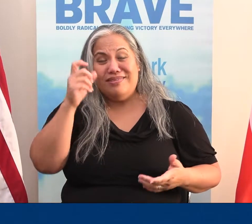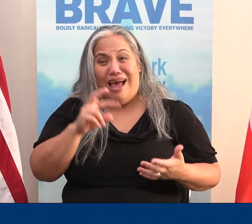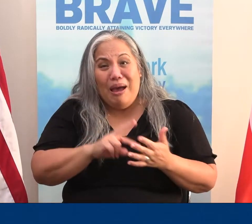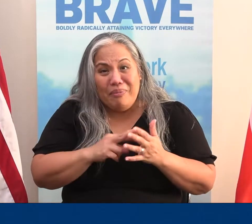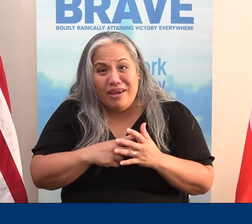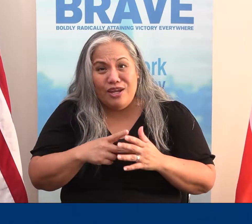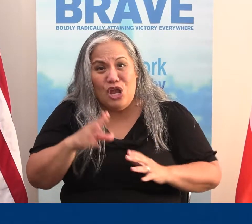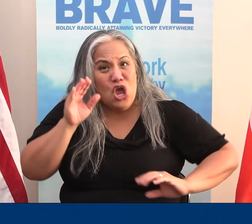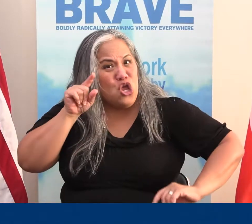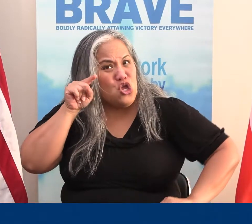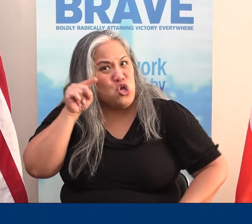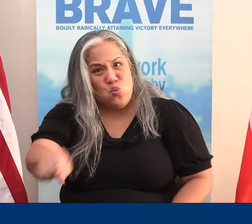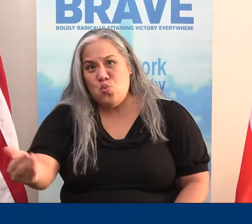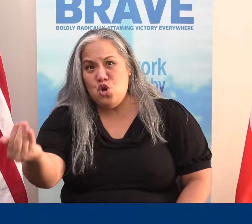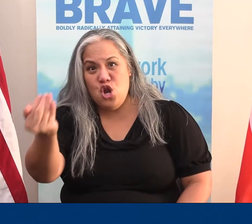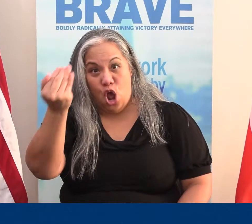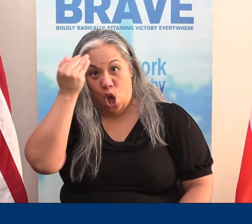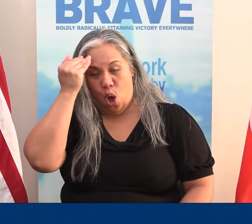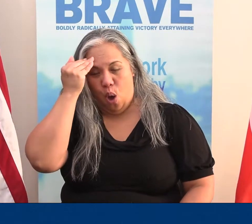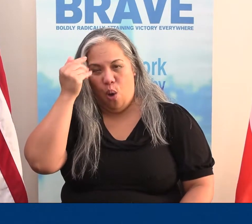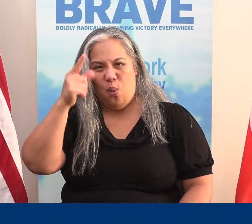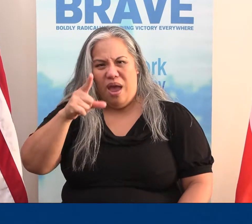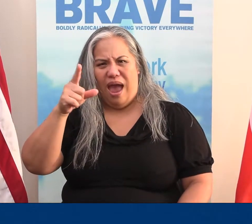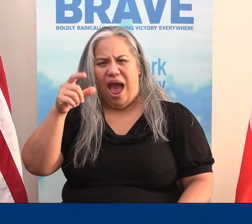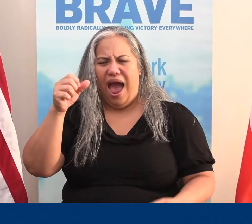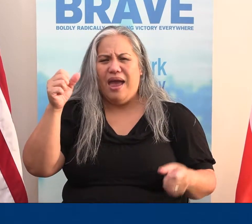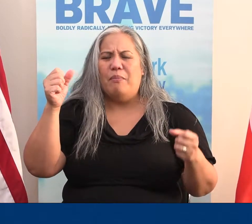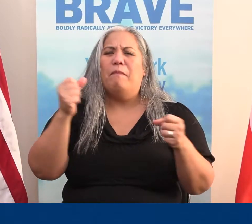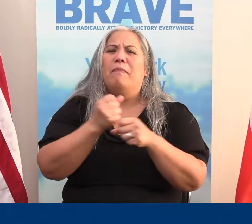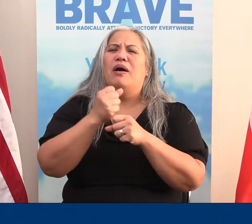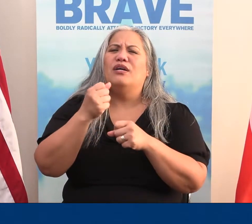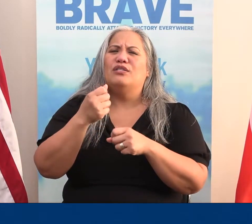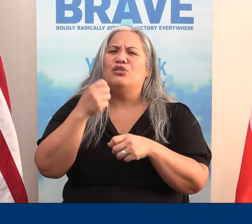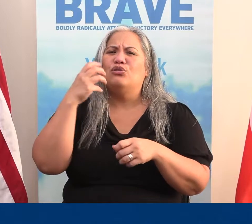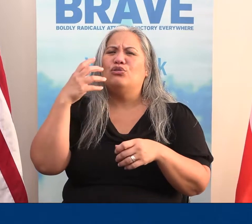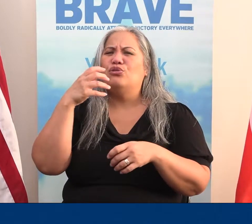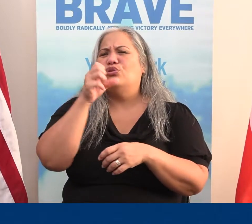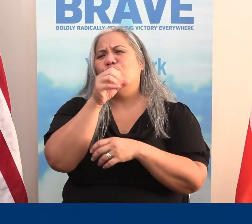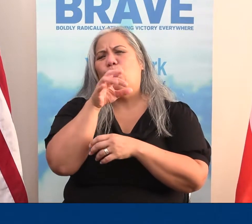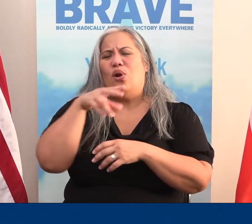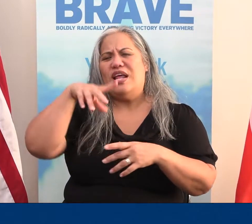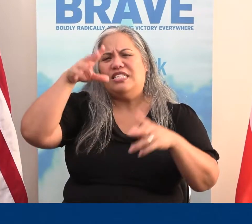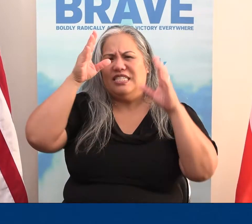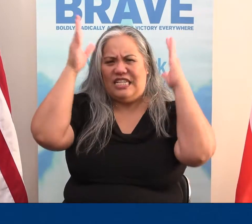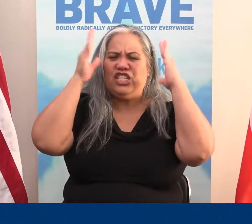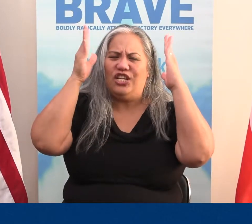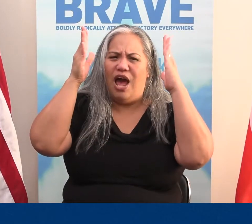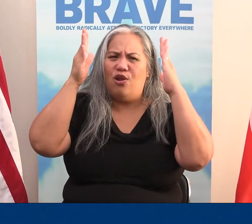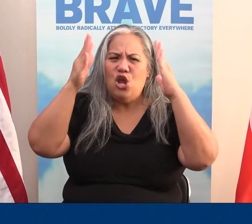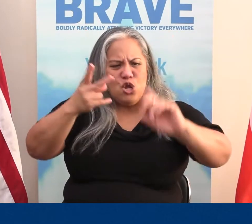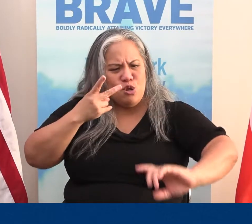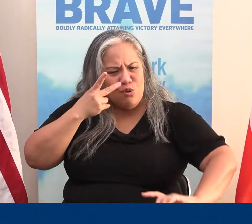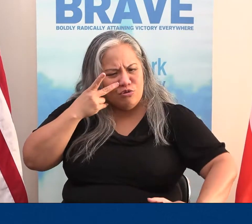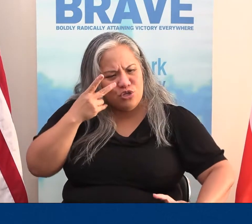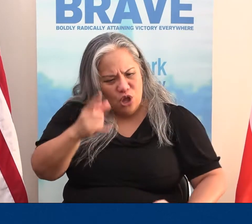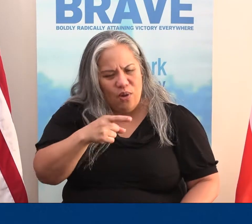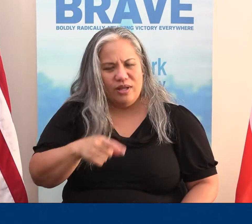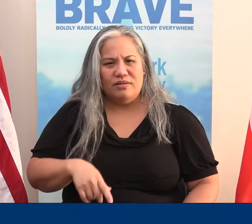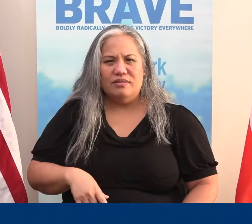Because, I mean, you know he scored a touchdown because you saw it.